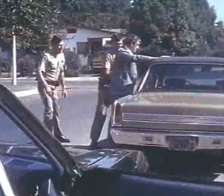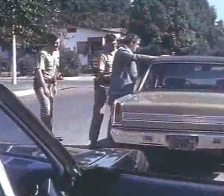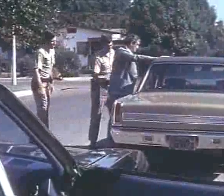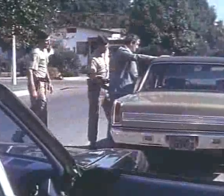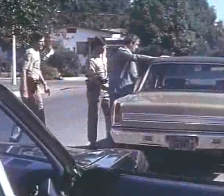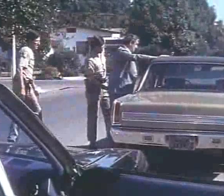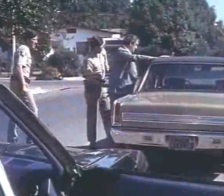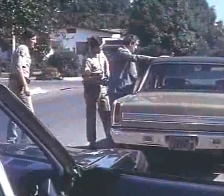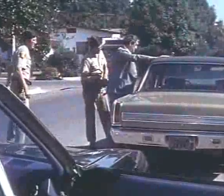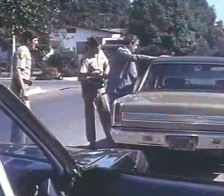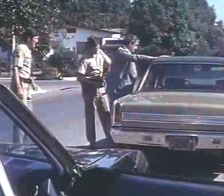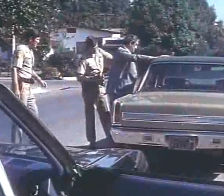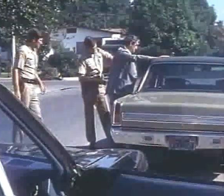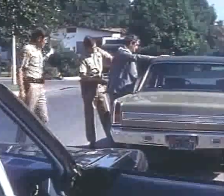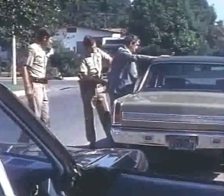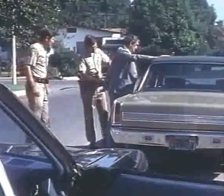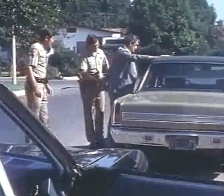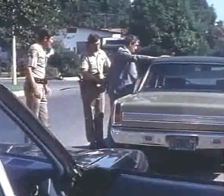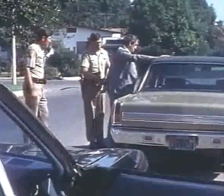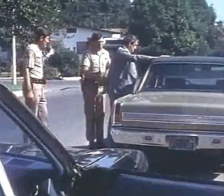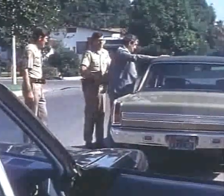The police will arrest a man. The police will arrest